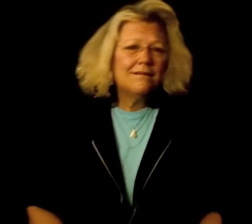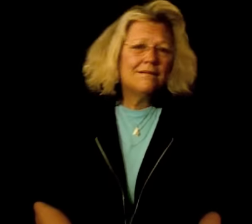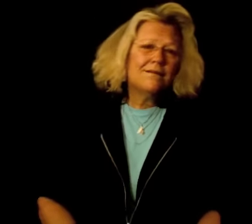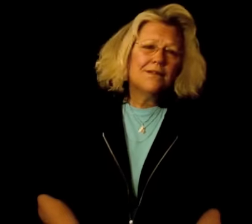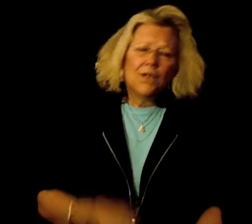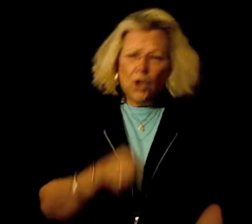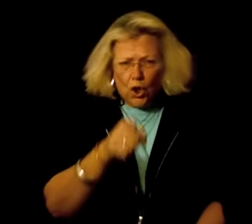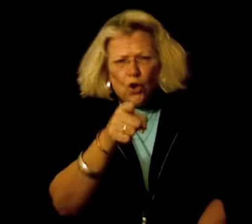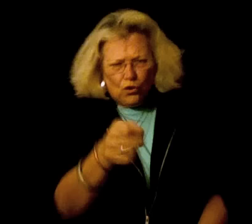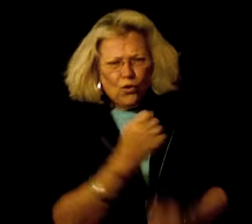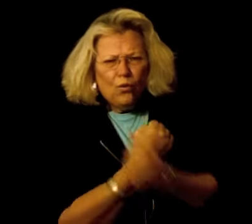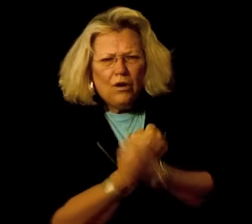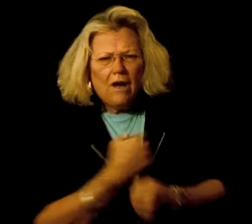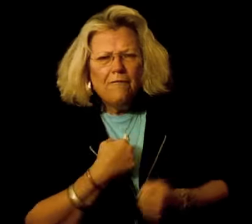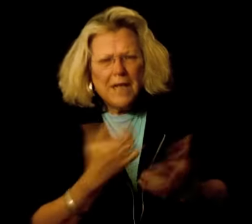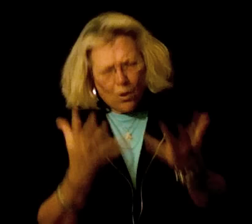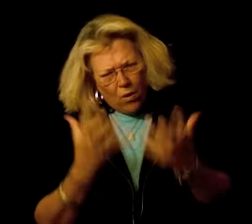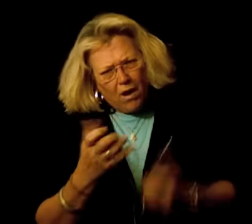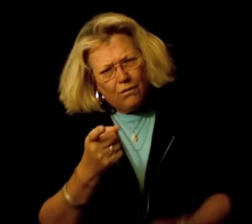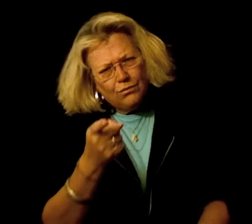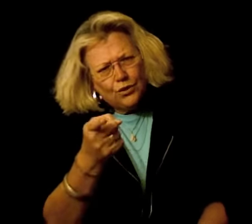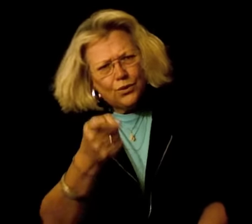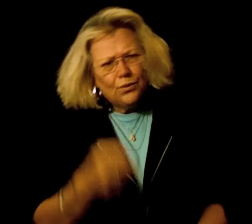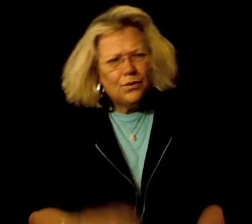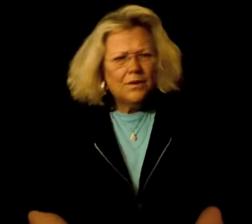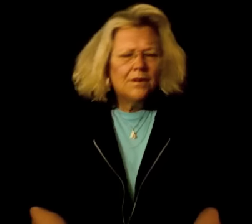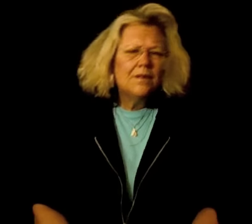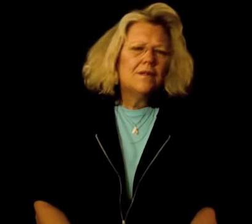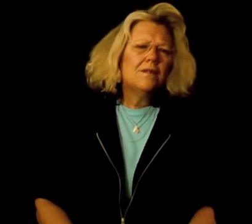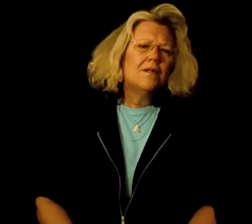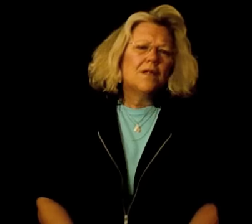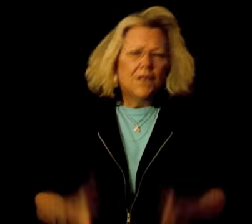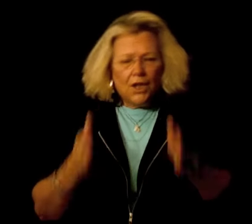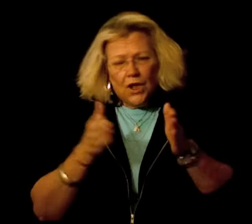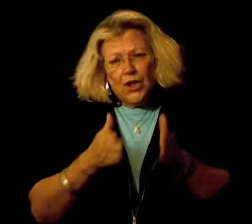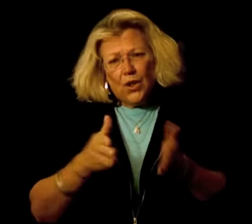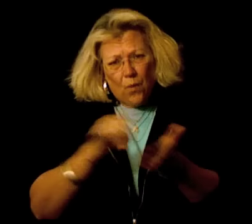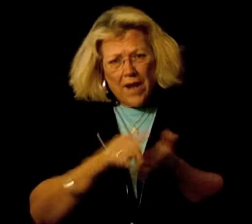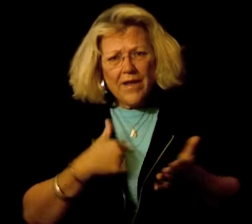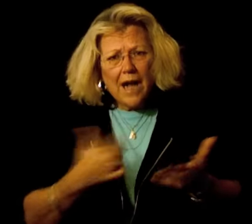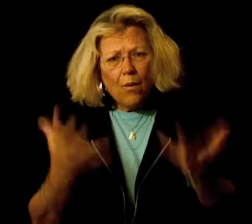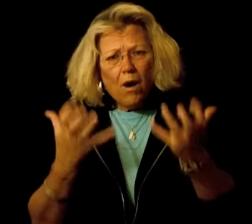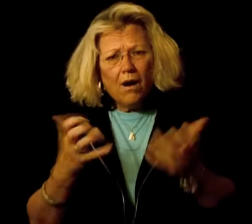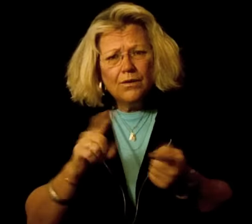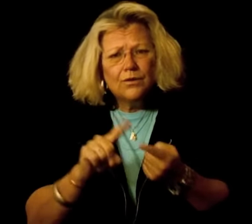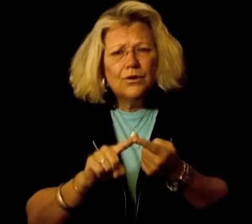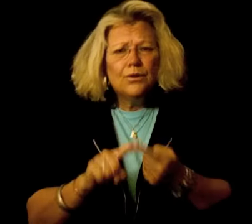Baby, you'd love me to want you, the way that I want to,